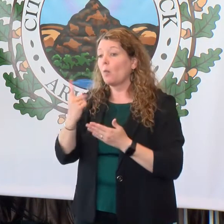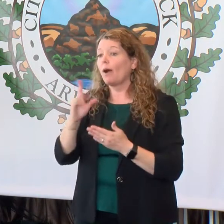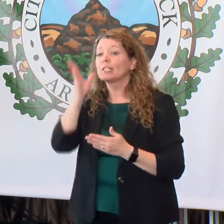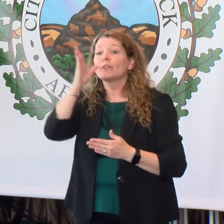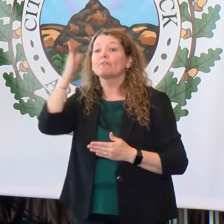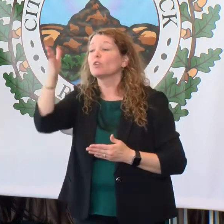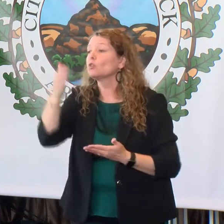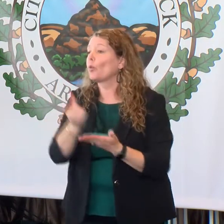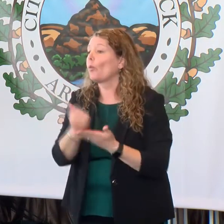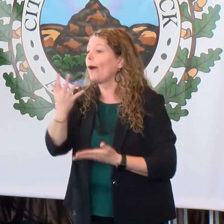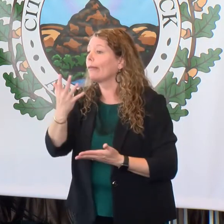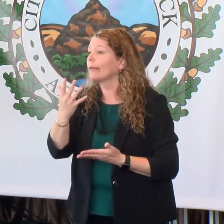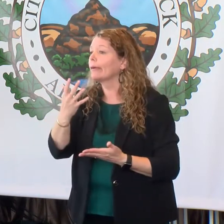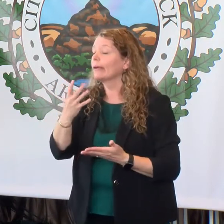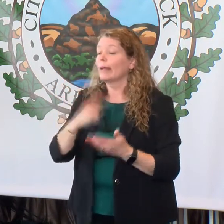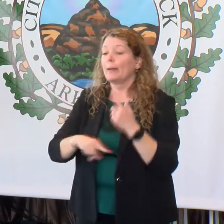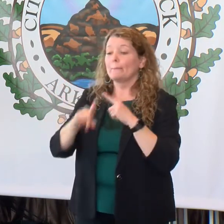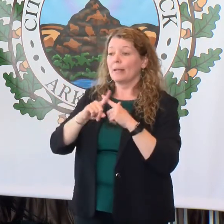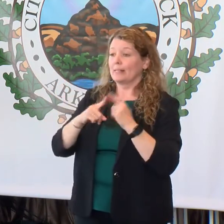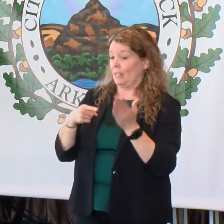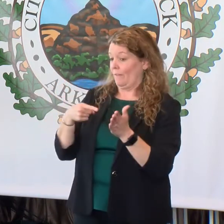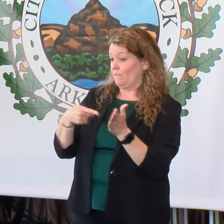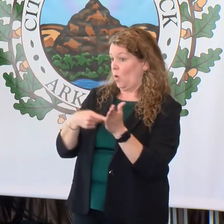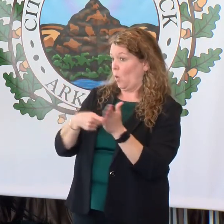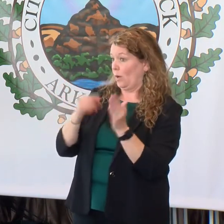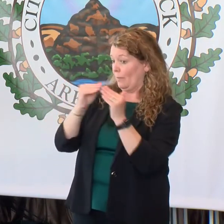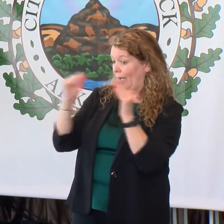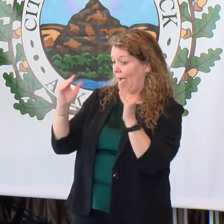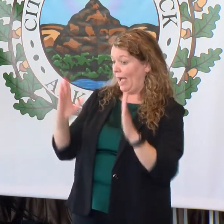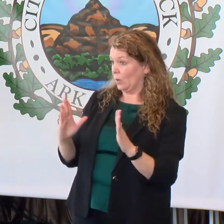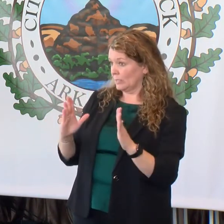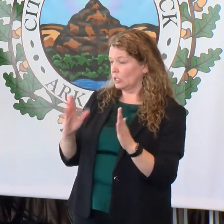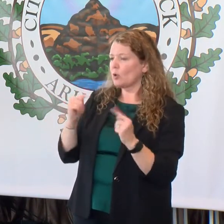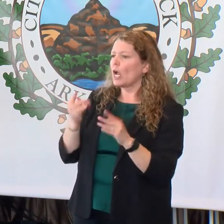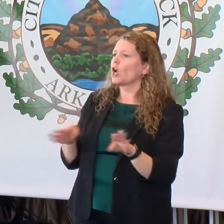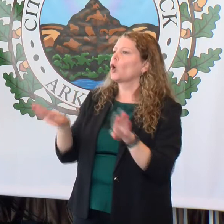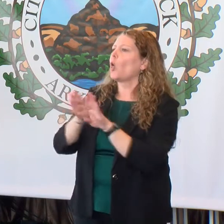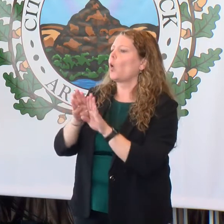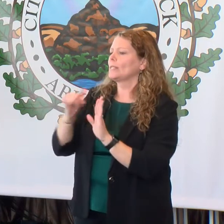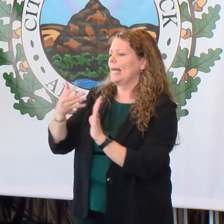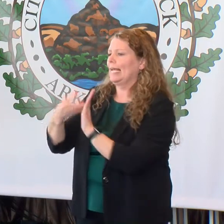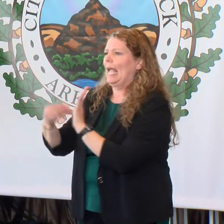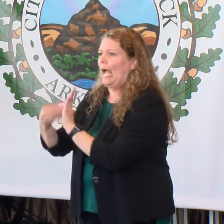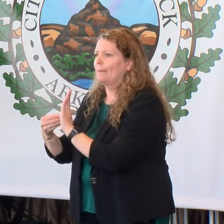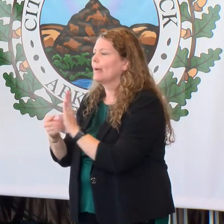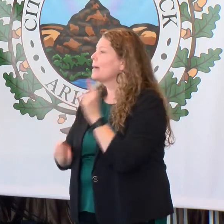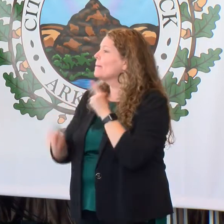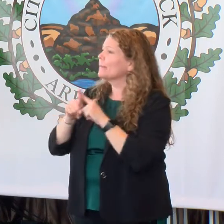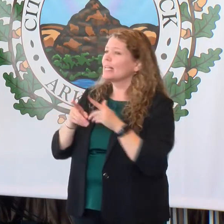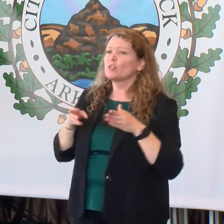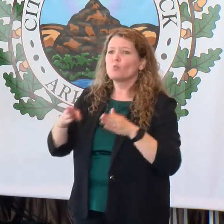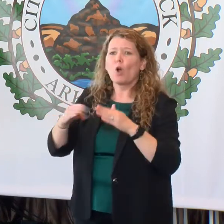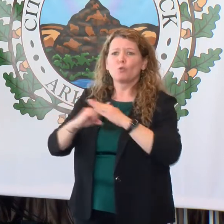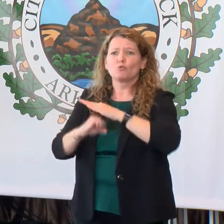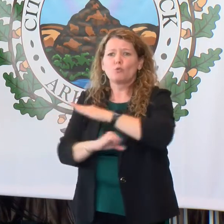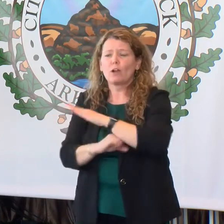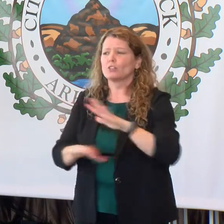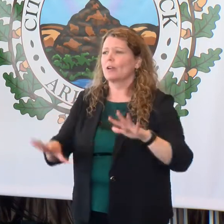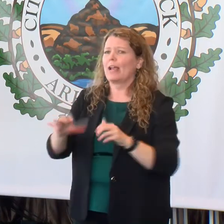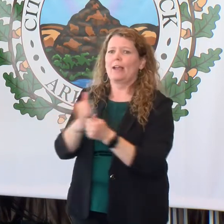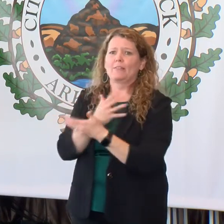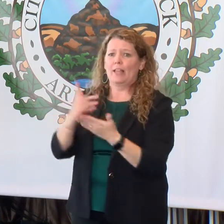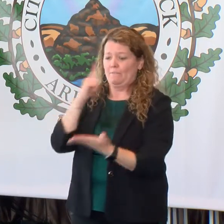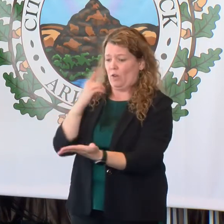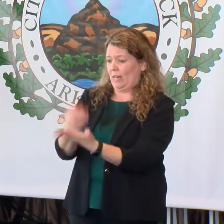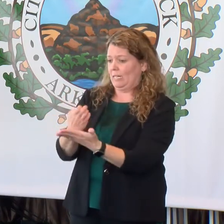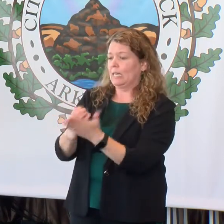focusing on affordable housing, which is tied directly to closing the wealth gap, to focusing on infrastructure that's clearly the foundation for economic development